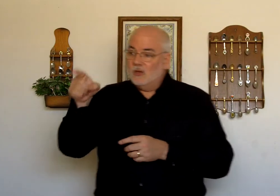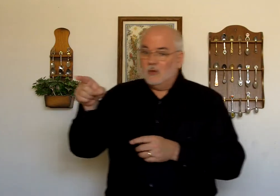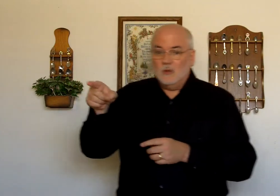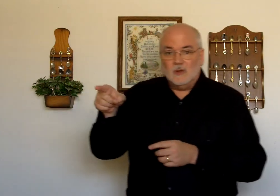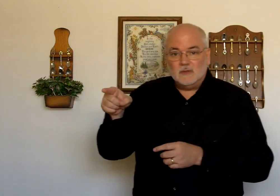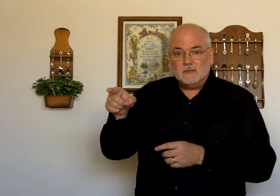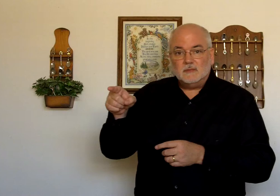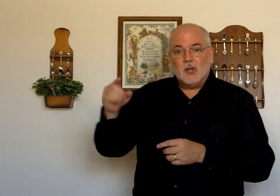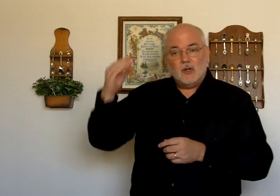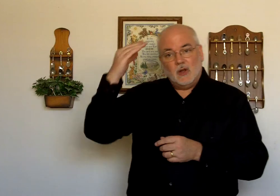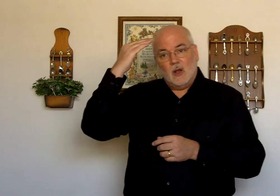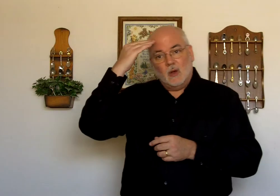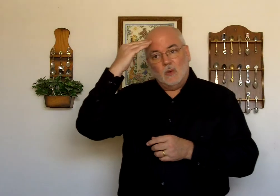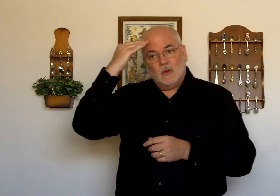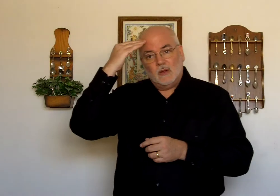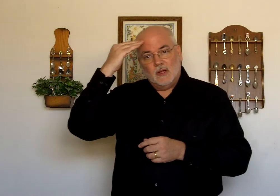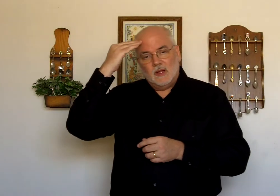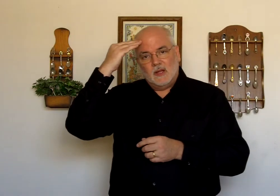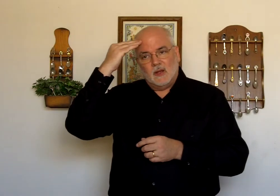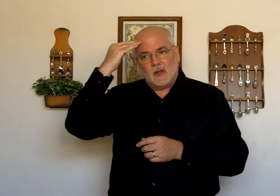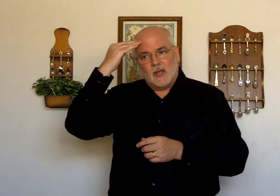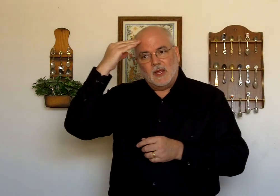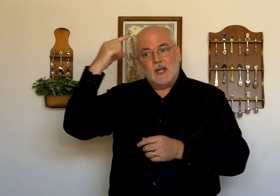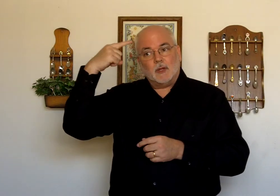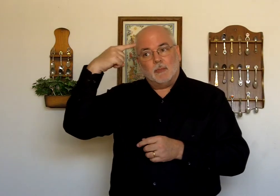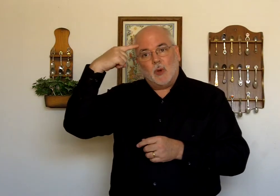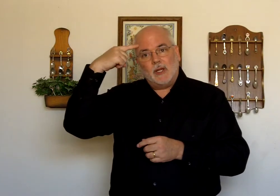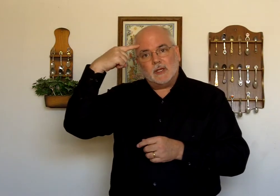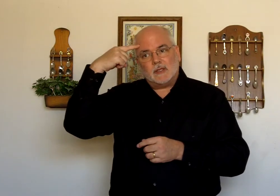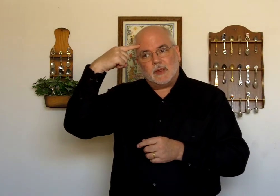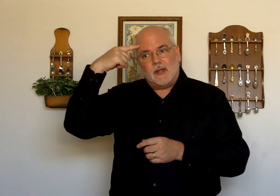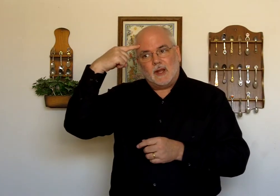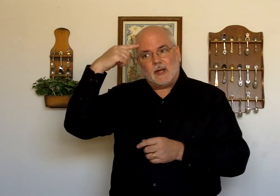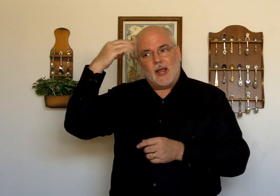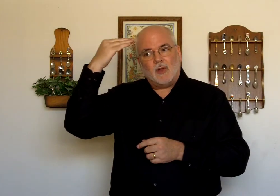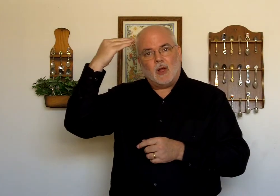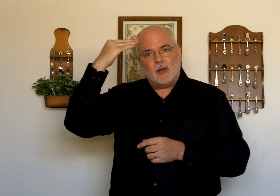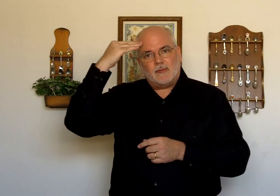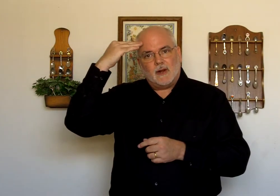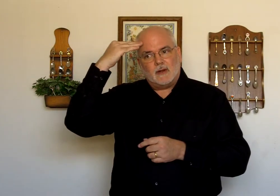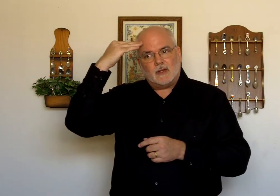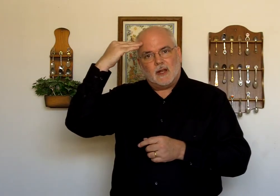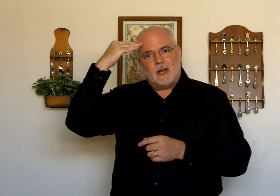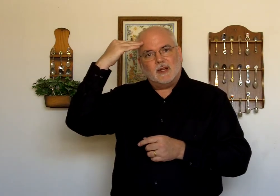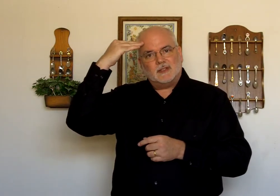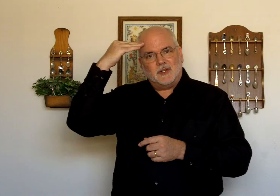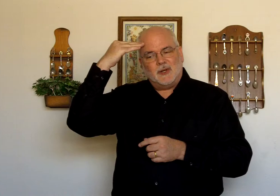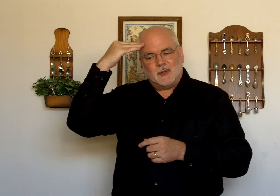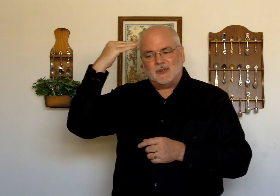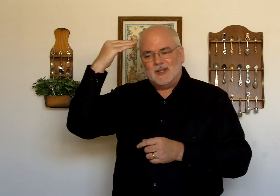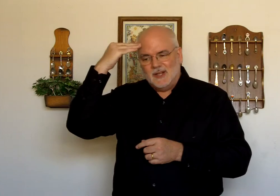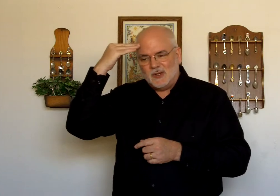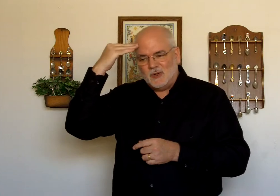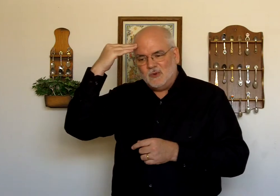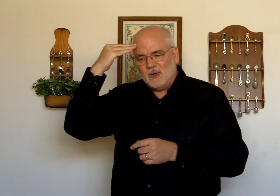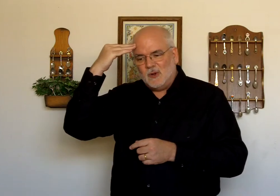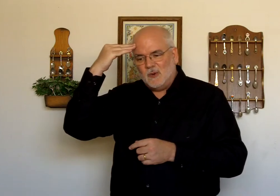You know. Okay. To point is to think. To have all your fingers in line is to know. You know.